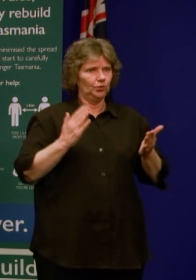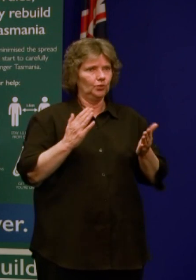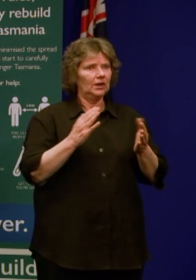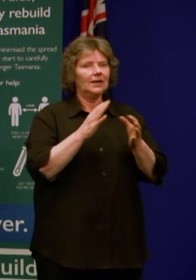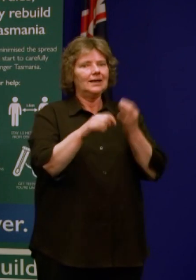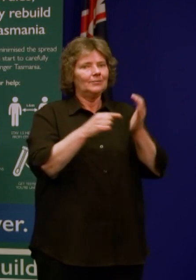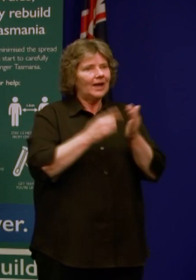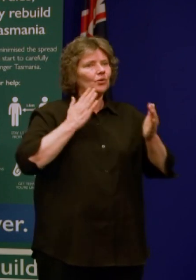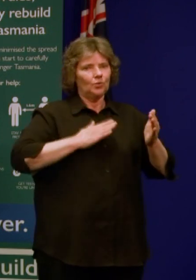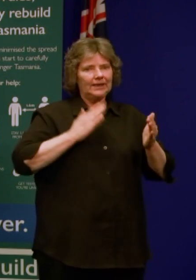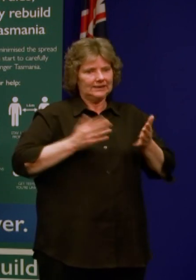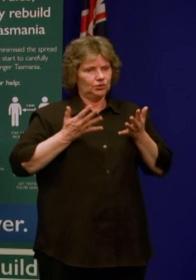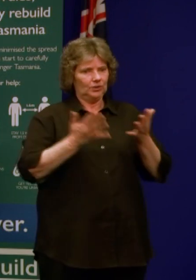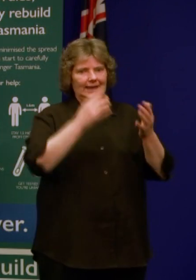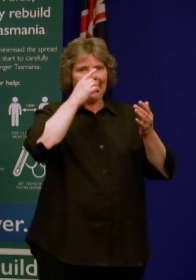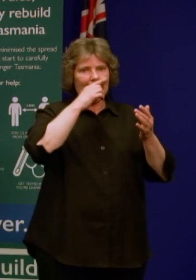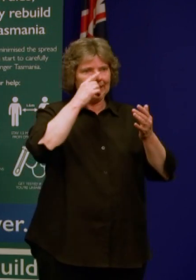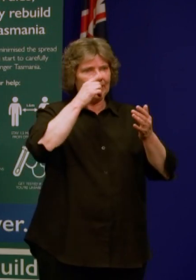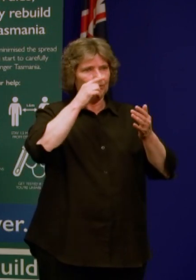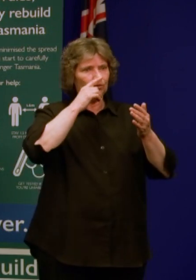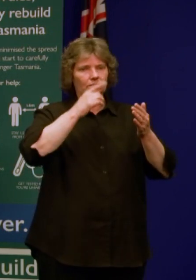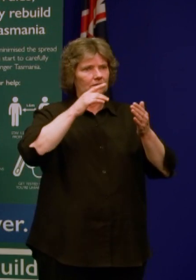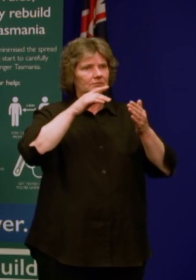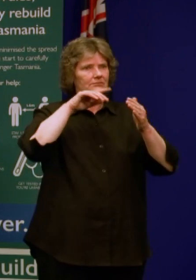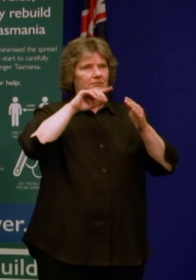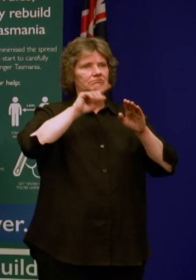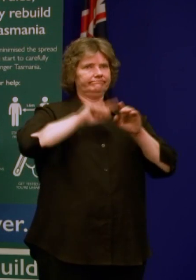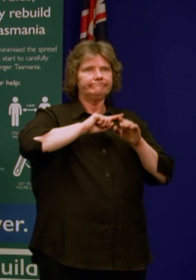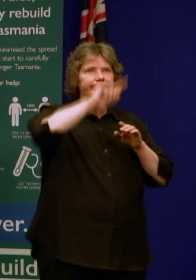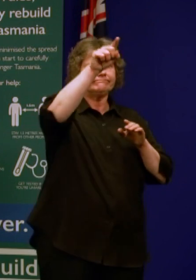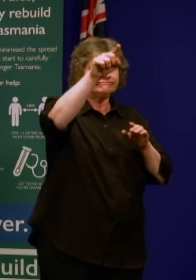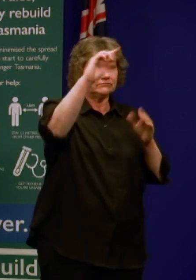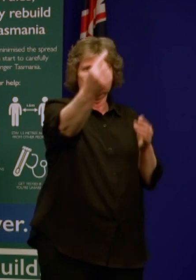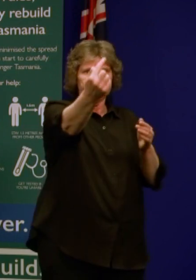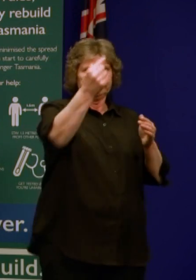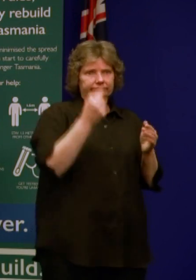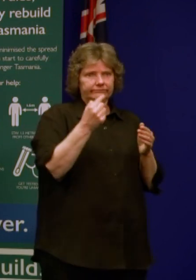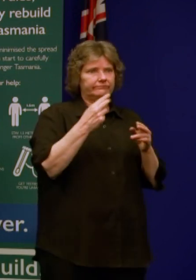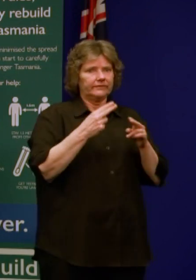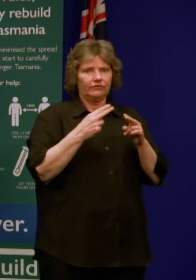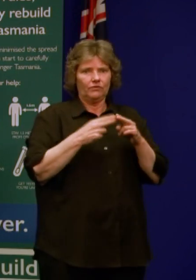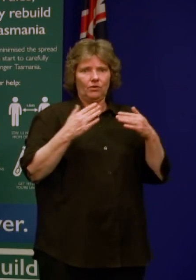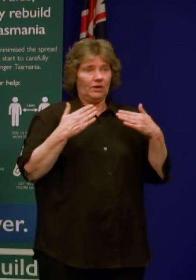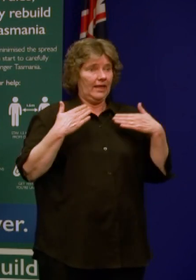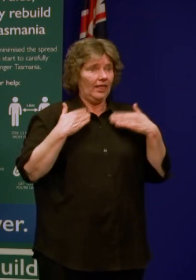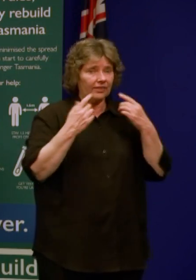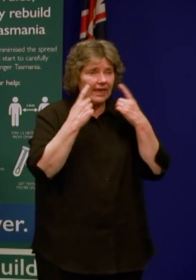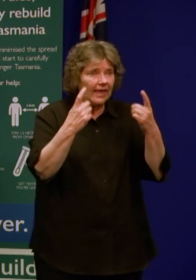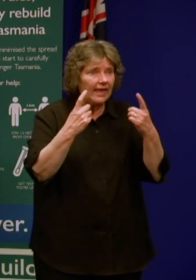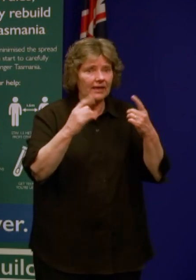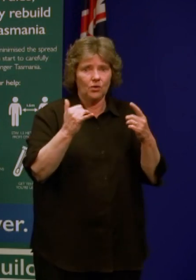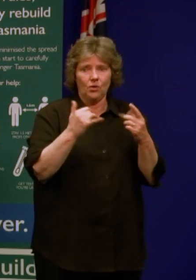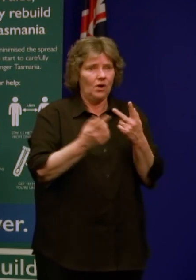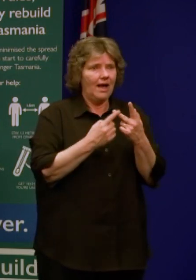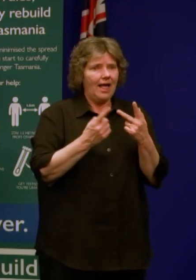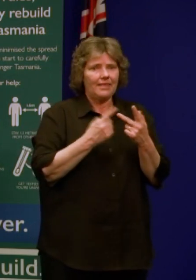it's for healthcare, for compassionate reasons, for a lot of different reasons. So we